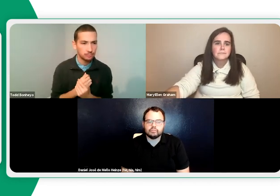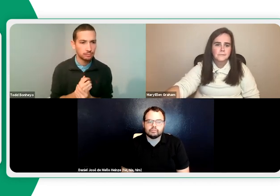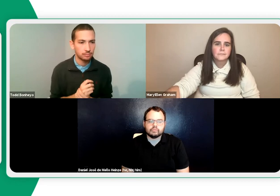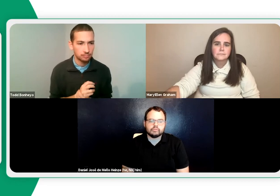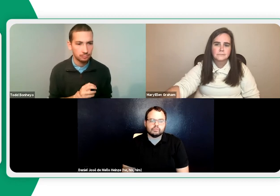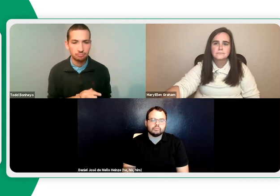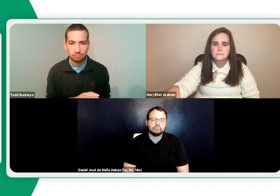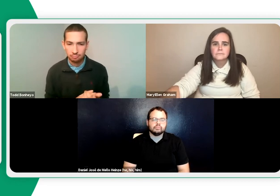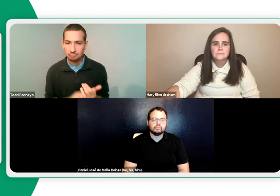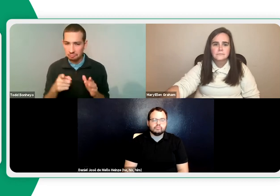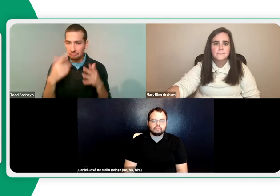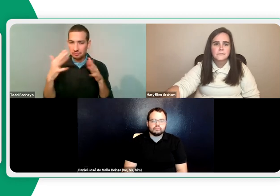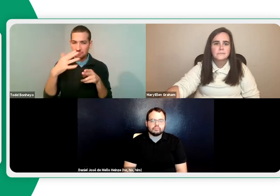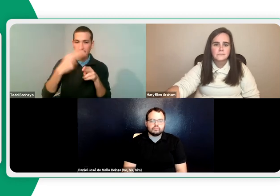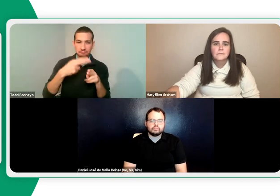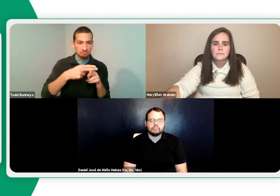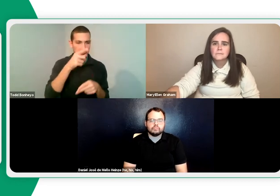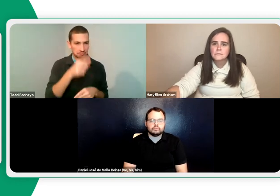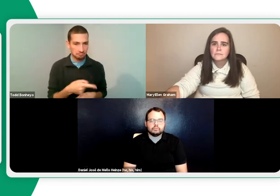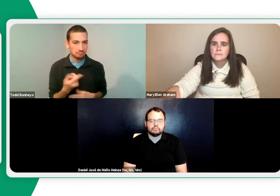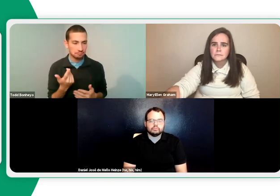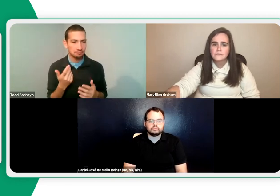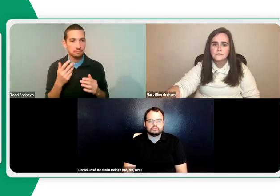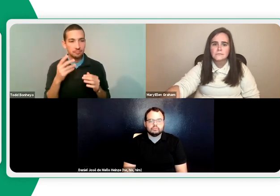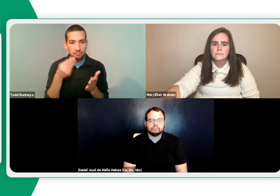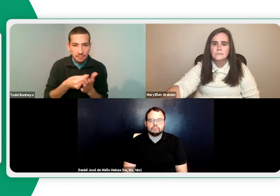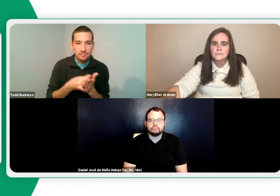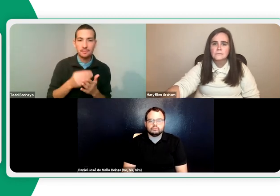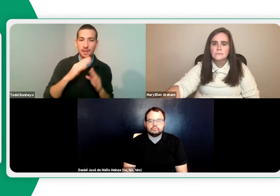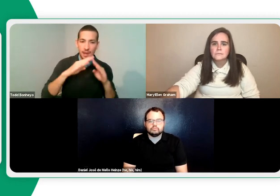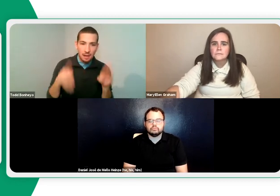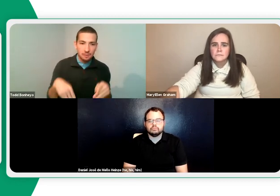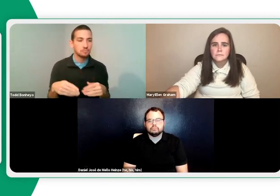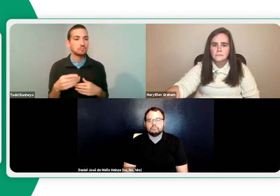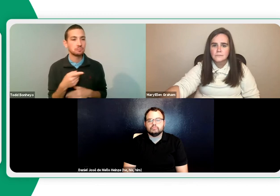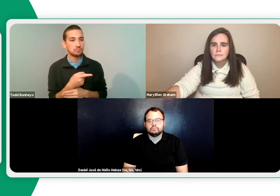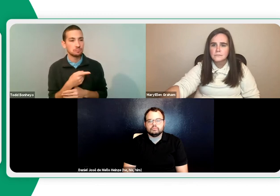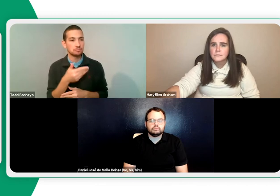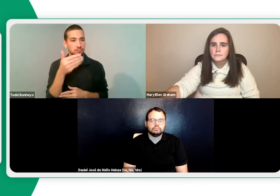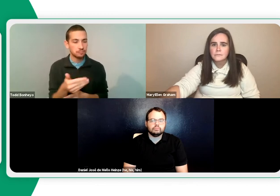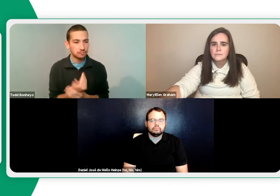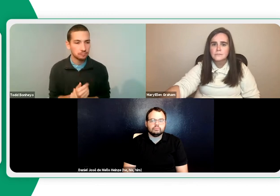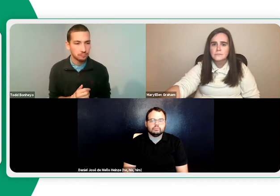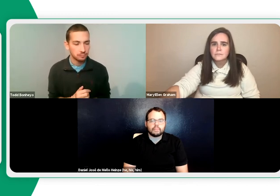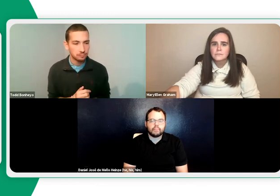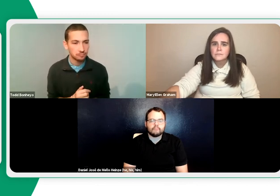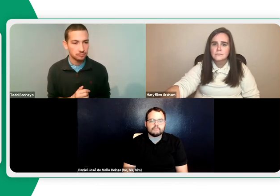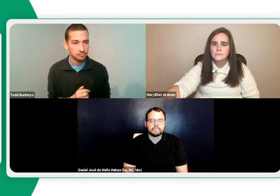that Daniel has mentioned already as well. And again, like I said, we've reviewed these already to figure out how much people